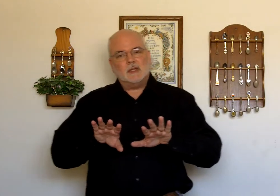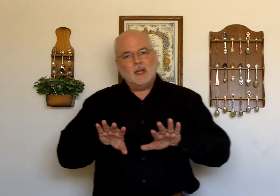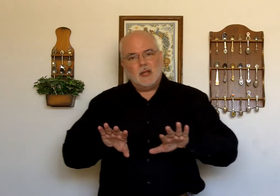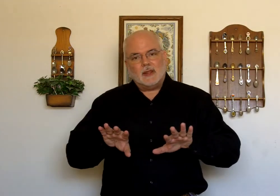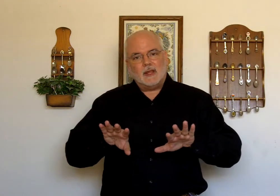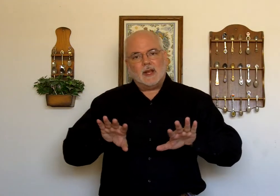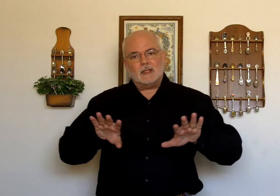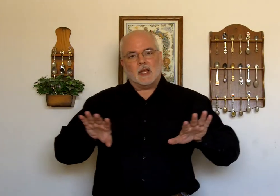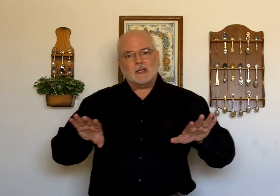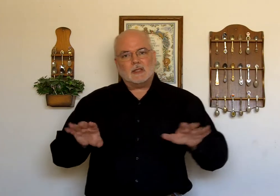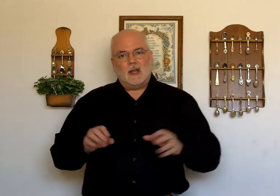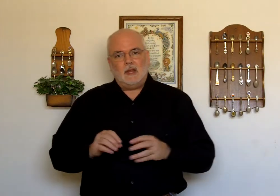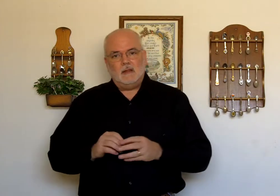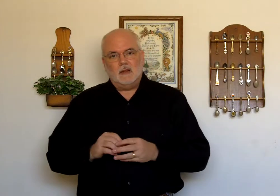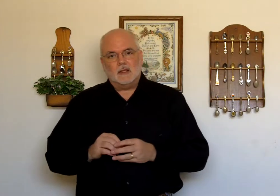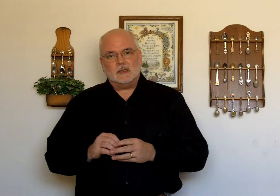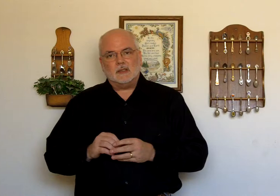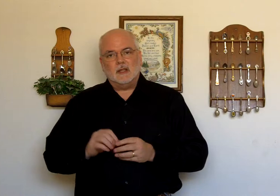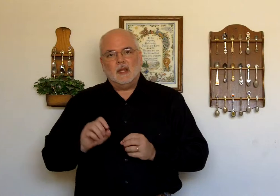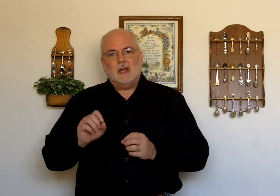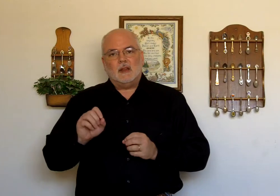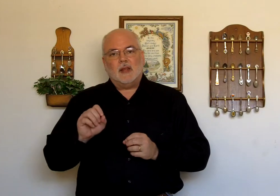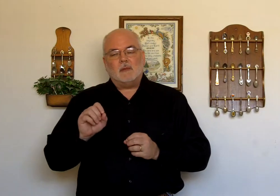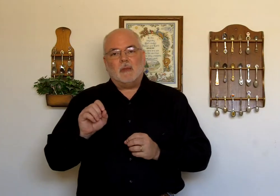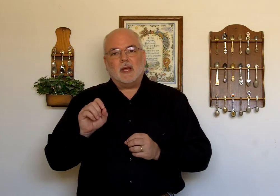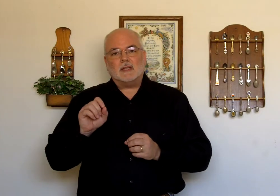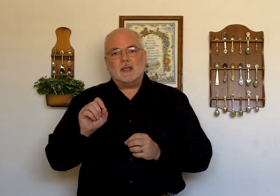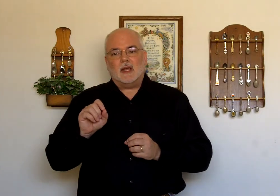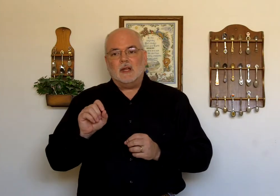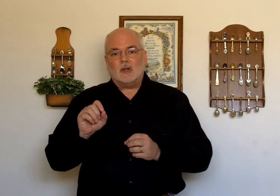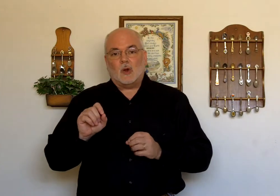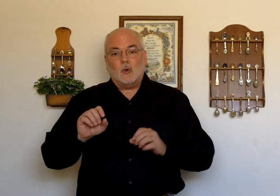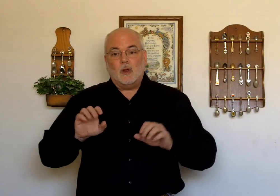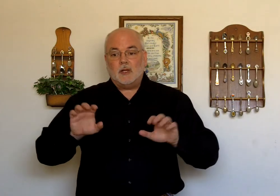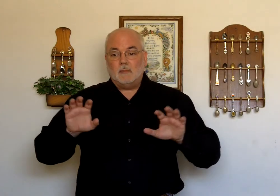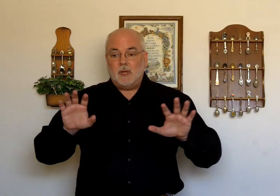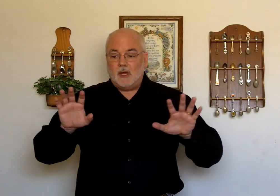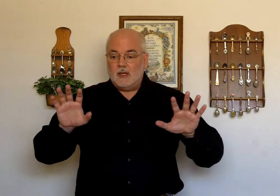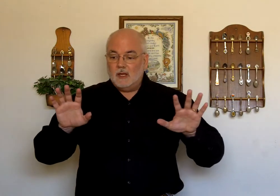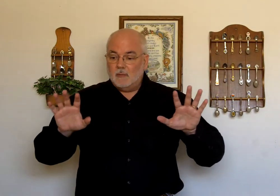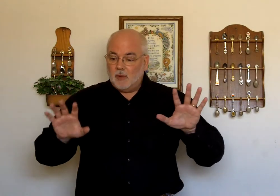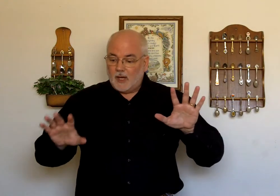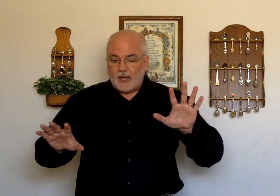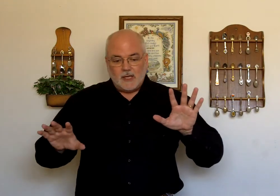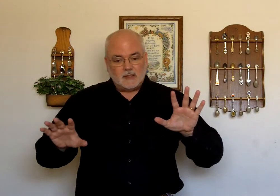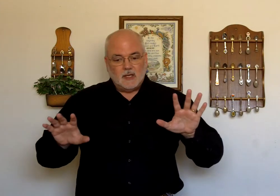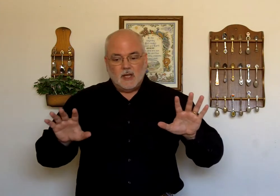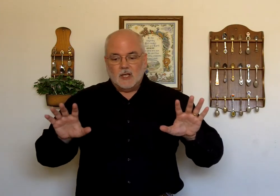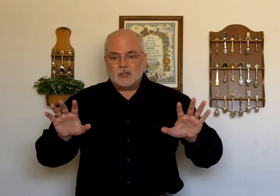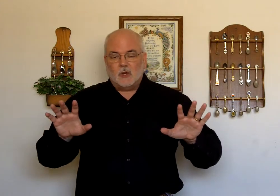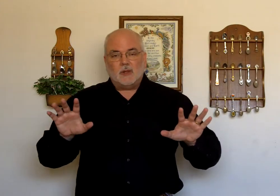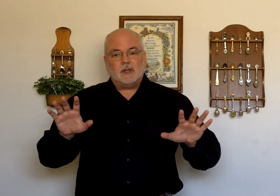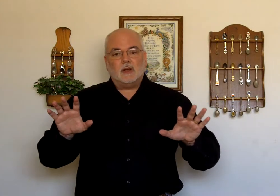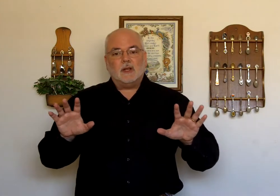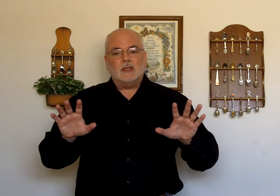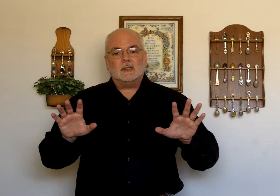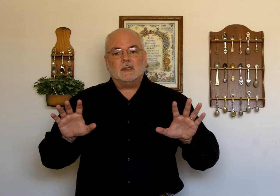that as I sign this, that my signs are going to be placed so that there is